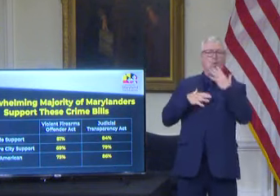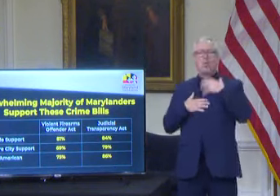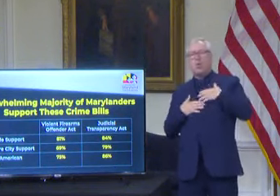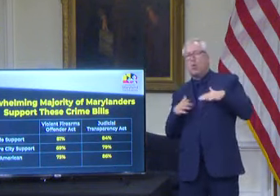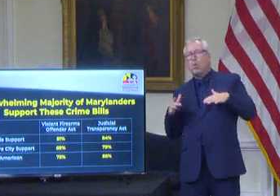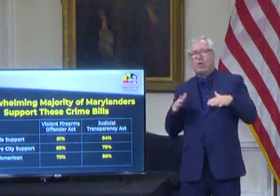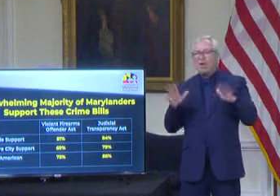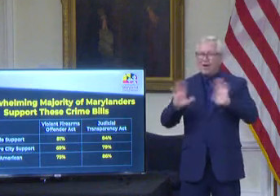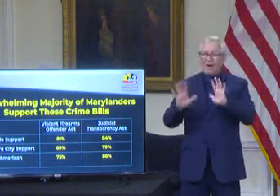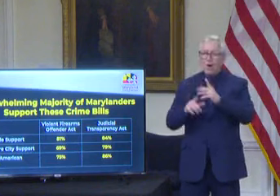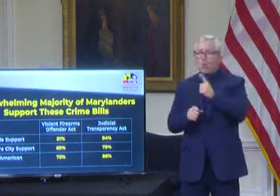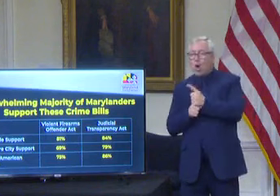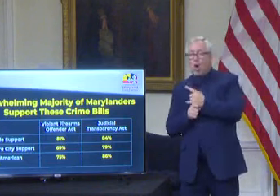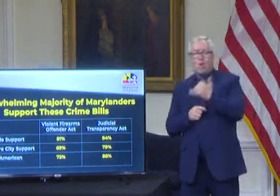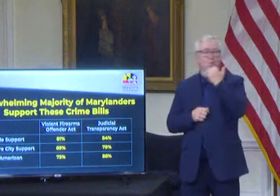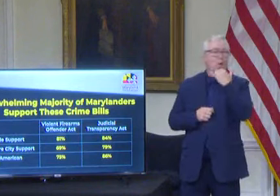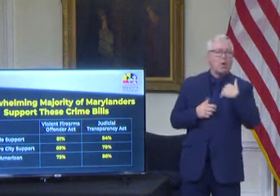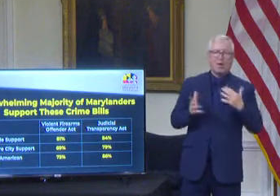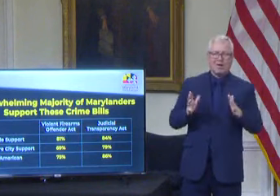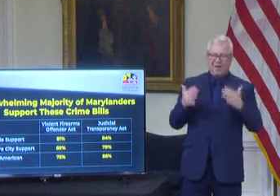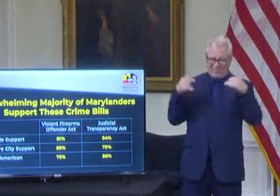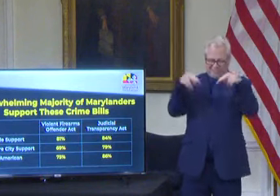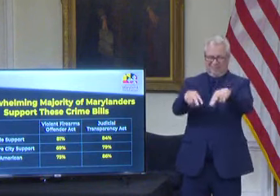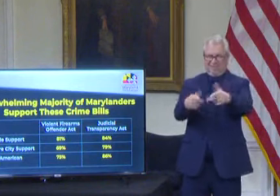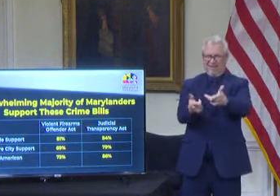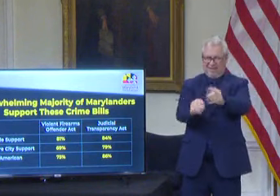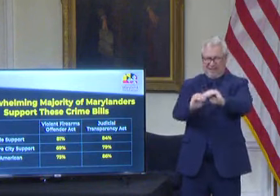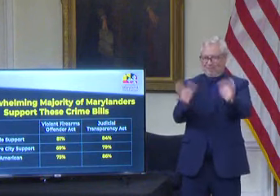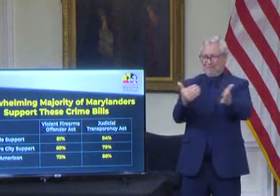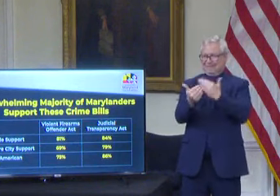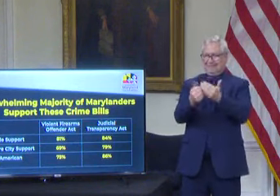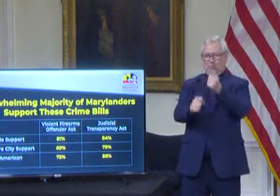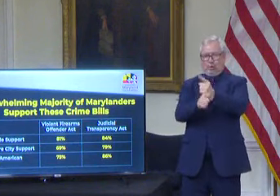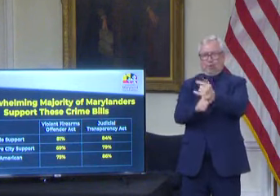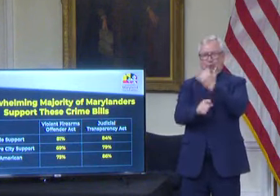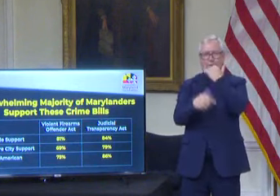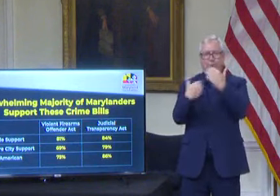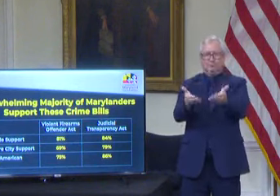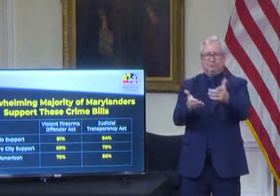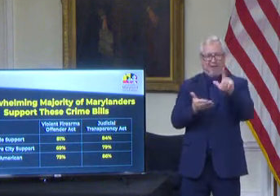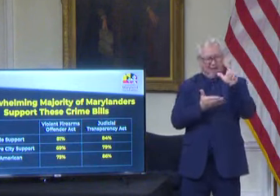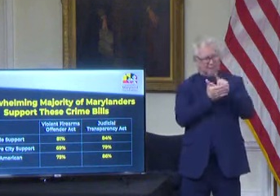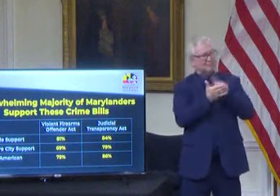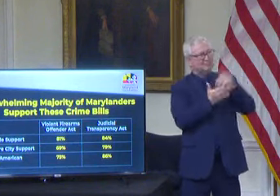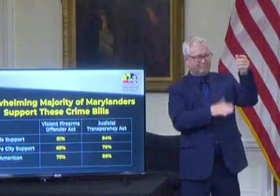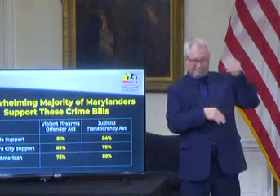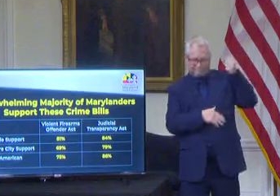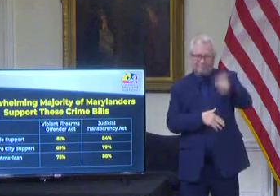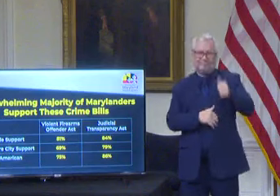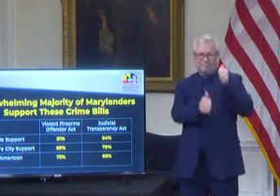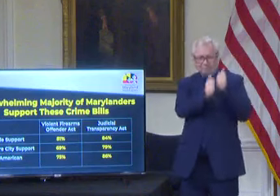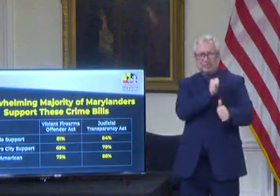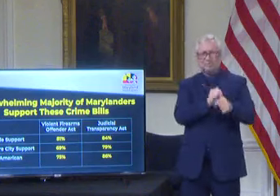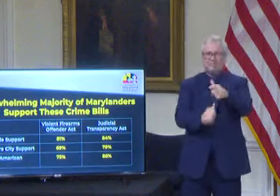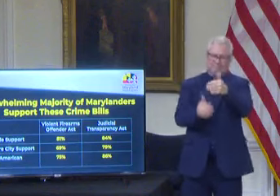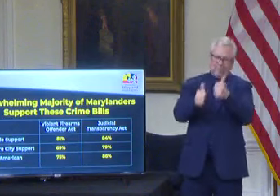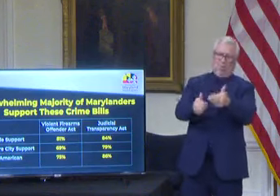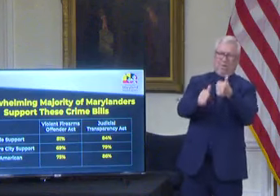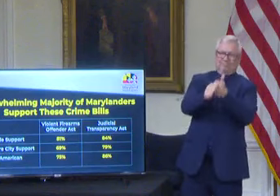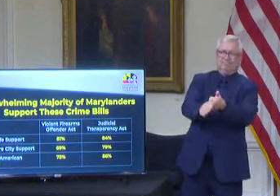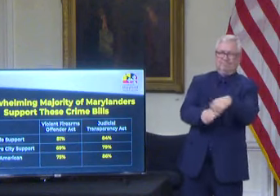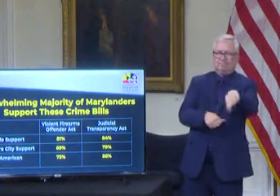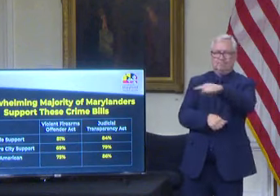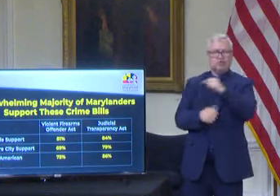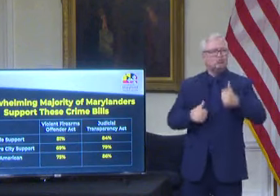And there is still time for the legislature to reverse course and follow the will of nearly all of their constituents